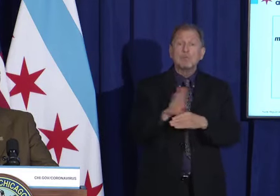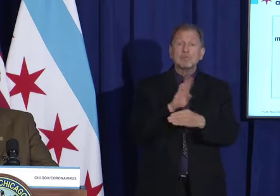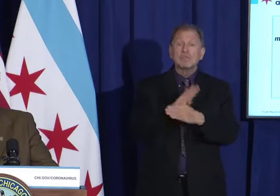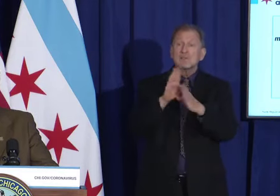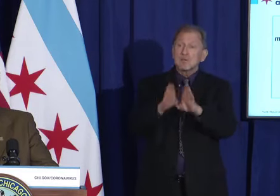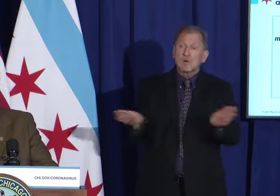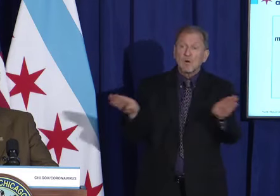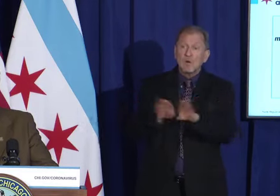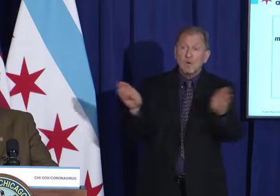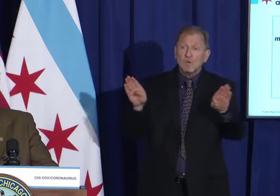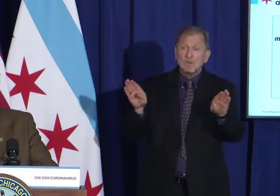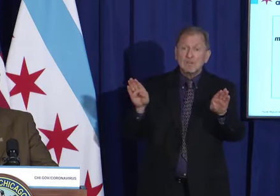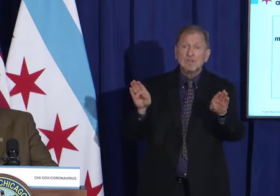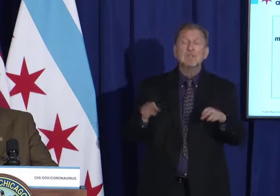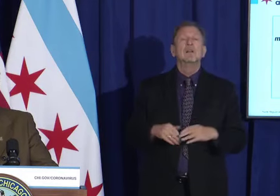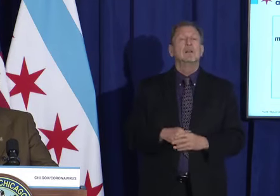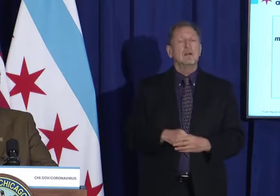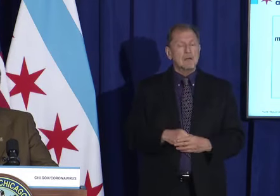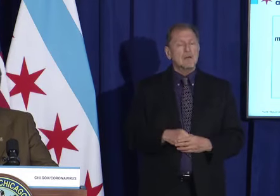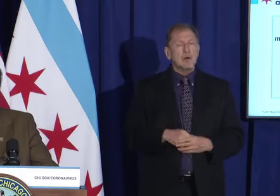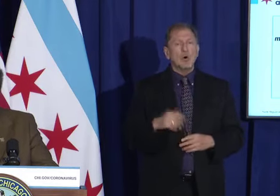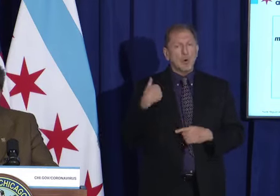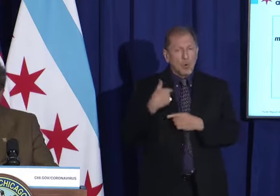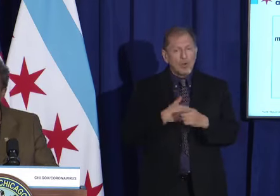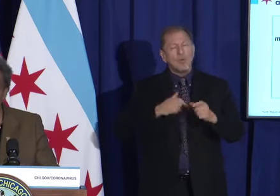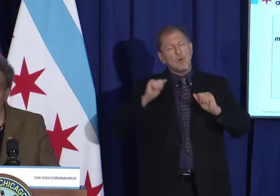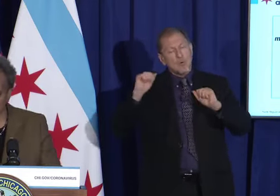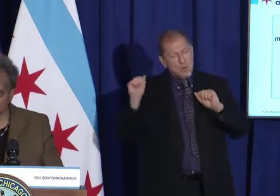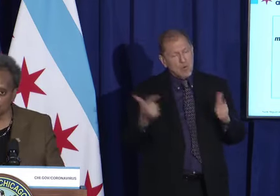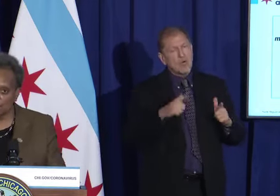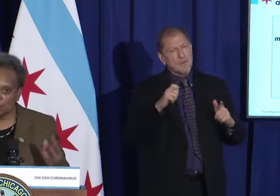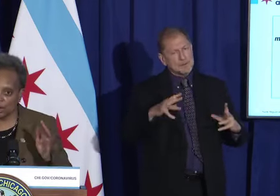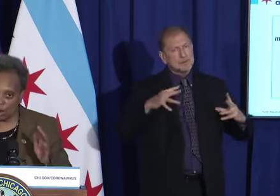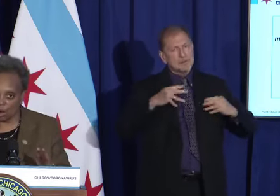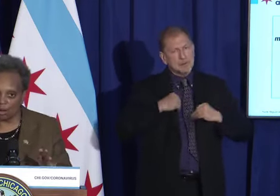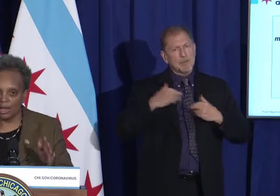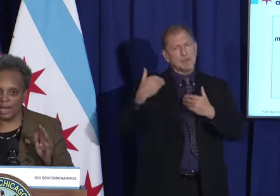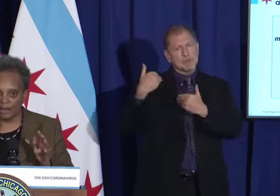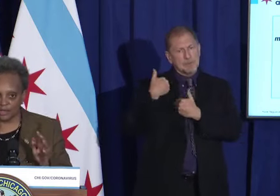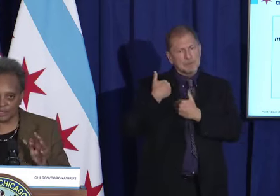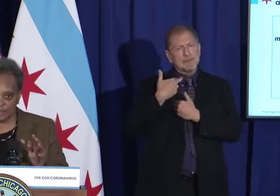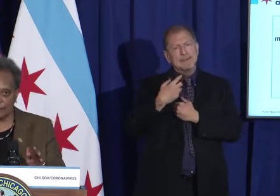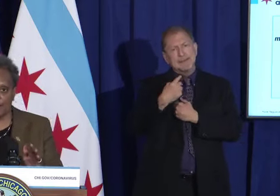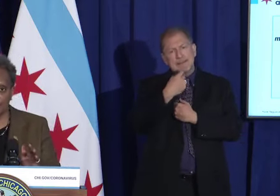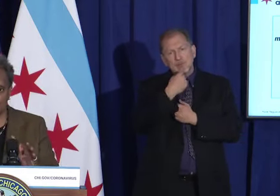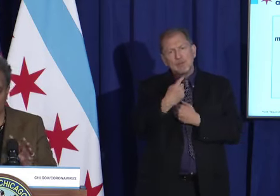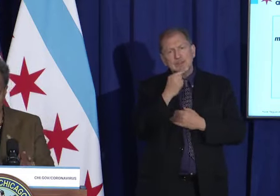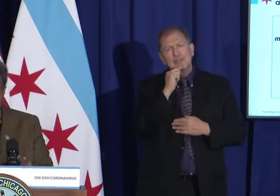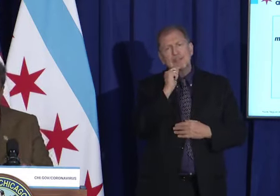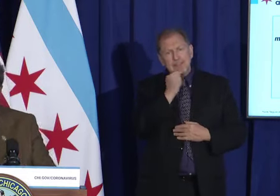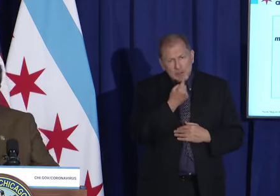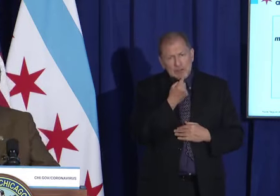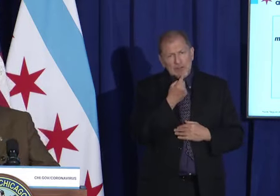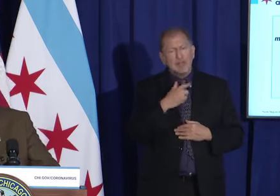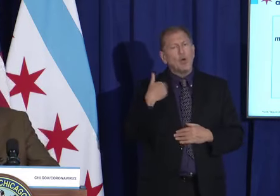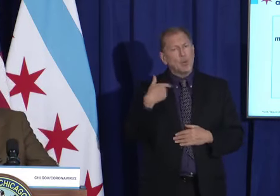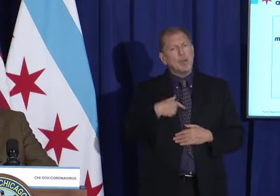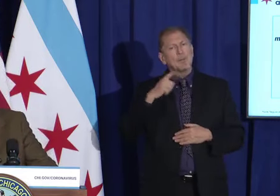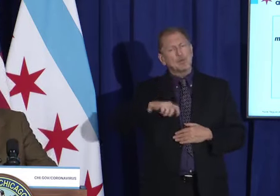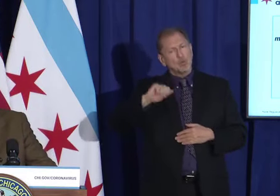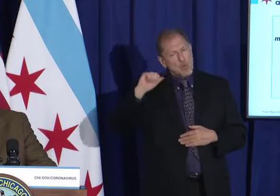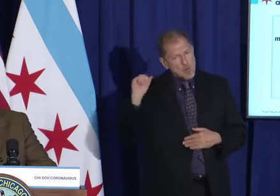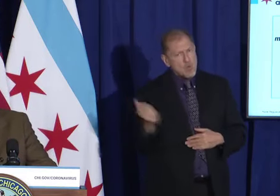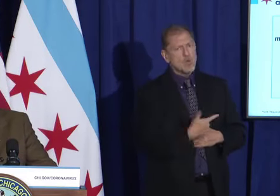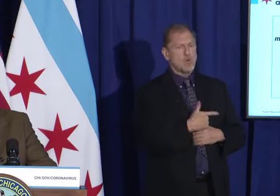This is a time when we all must take this seriously. We all have to step up and do our part.